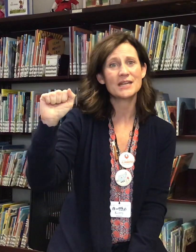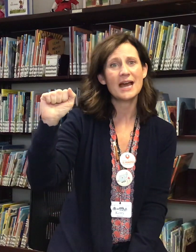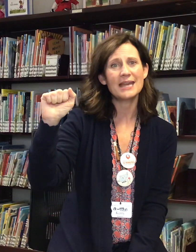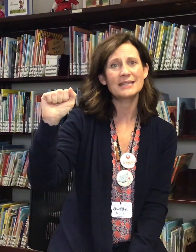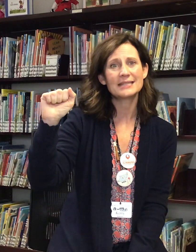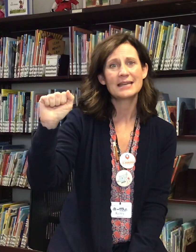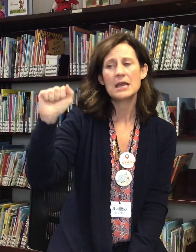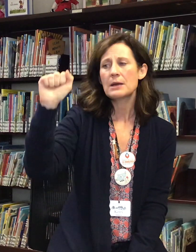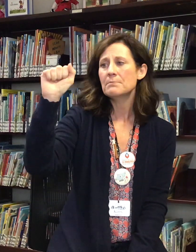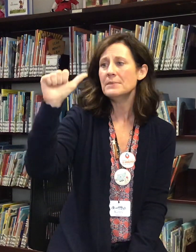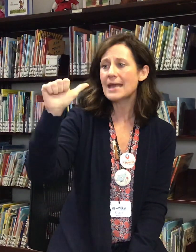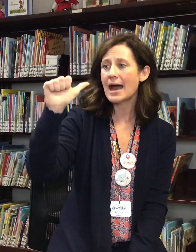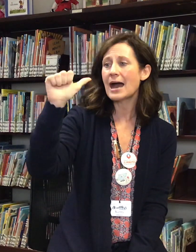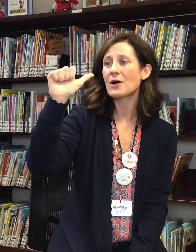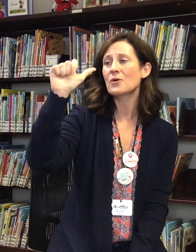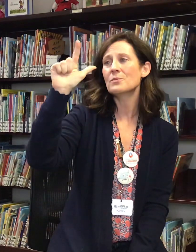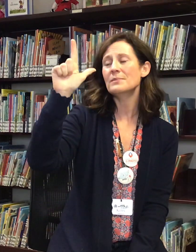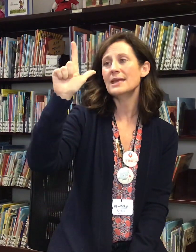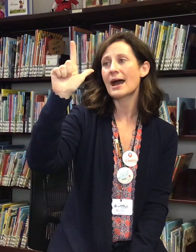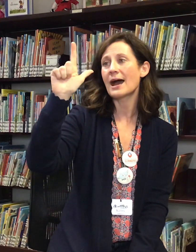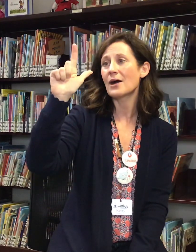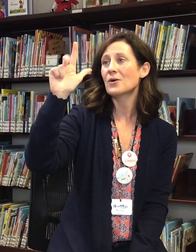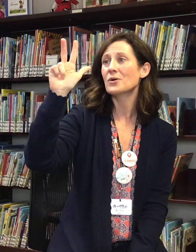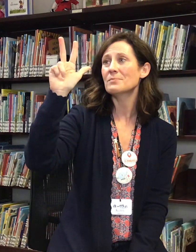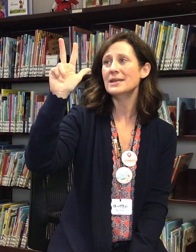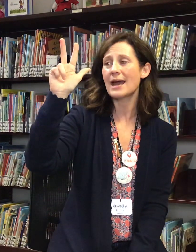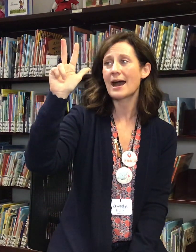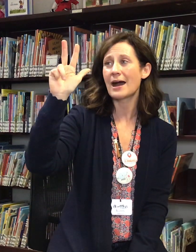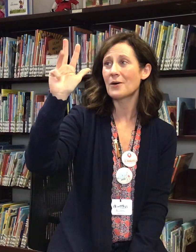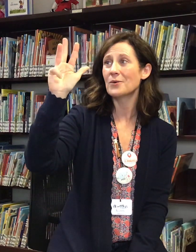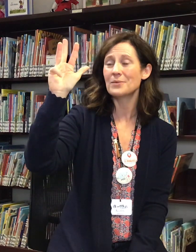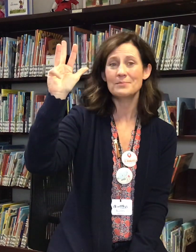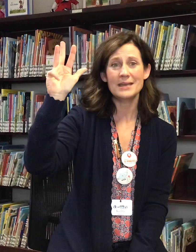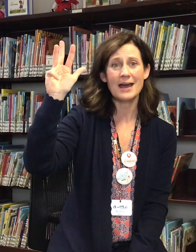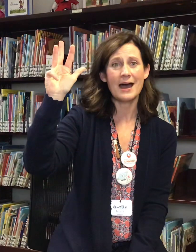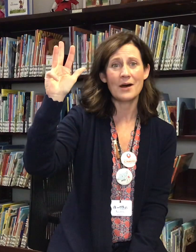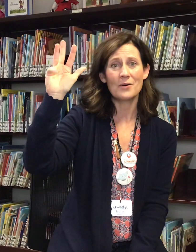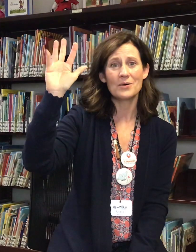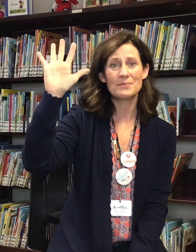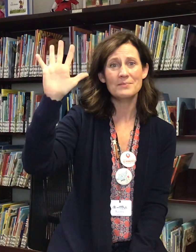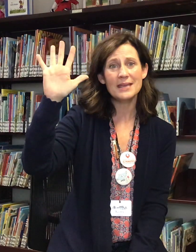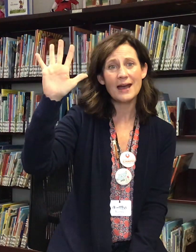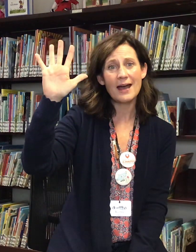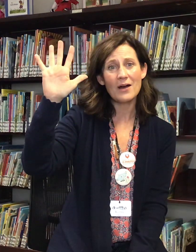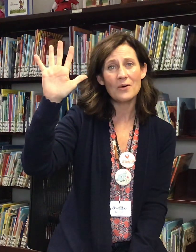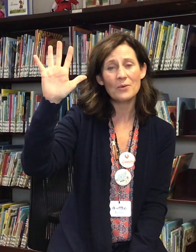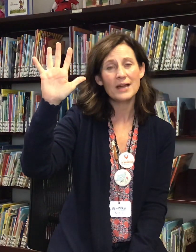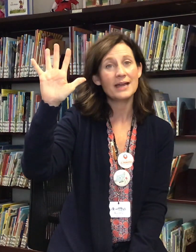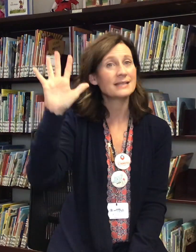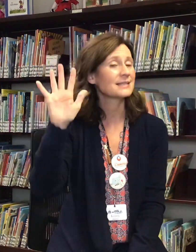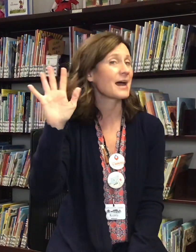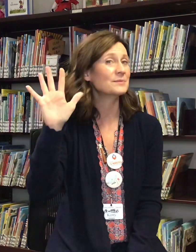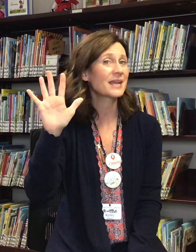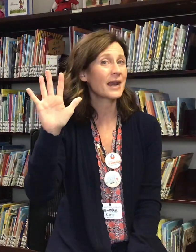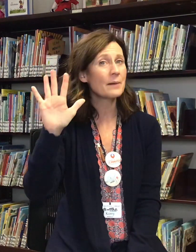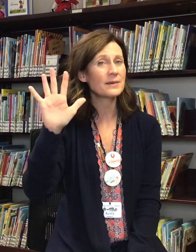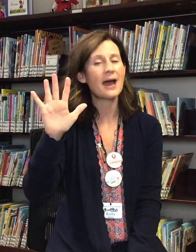night. Meow, meow, meow, meow, meow. It's time to get up now.